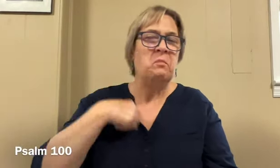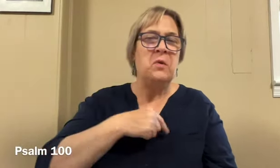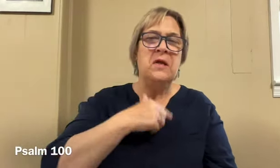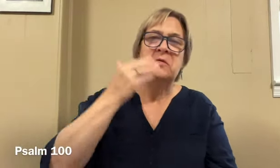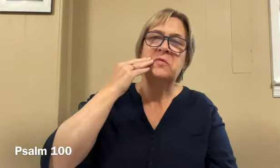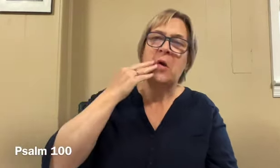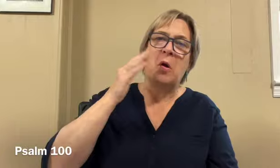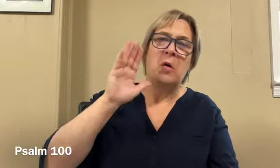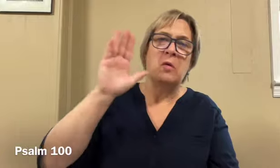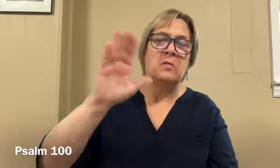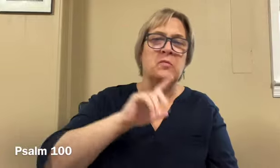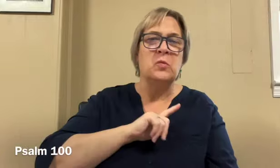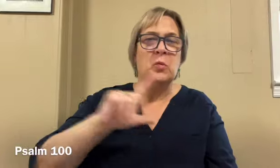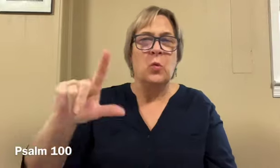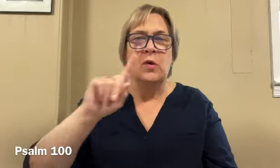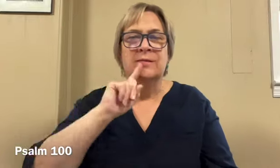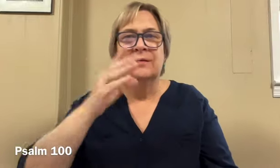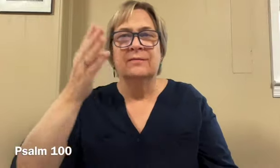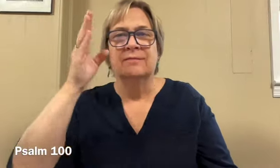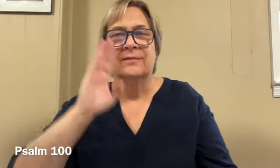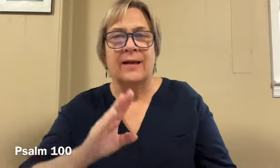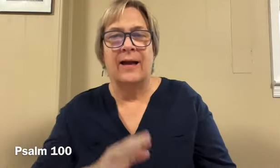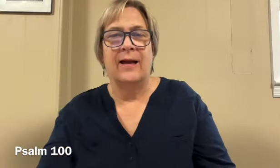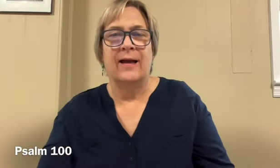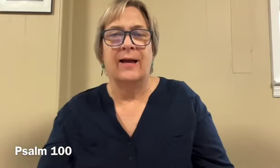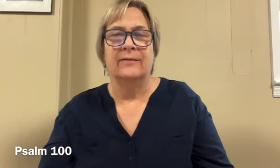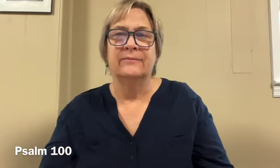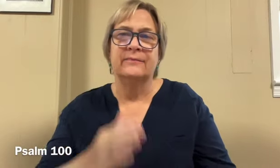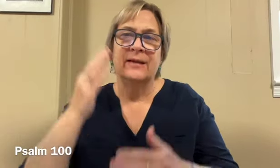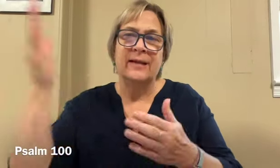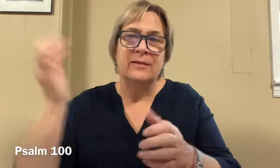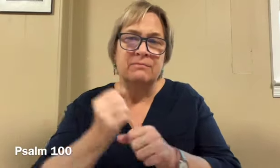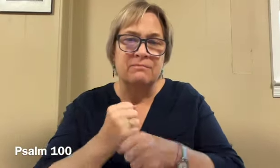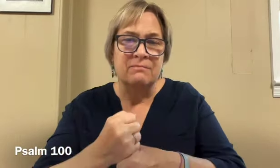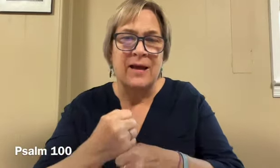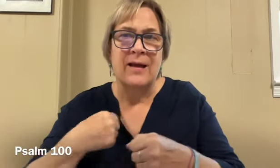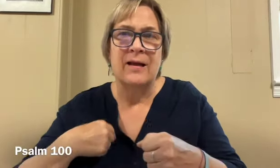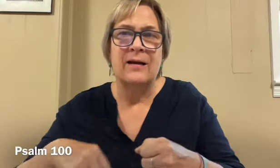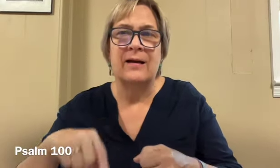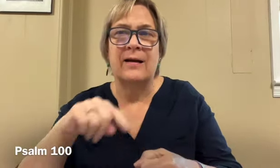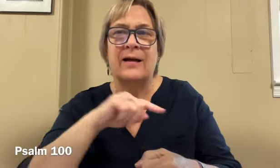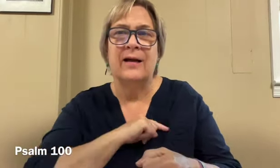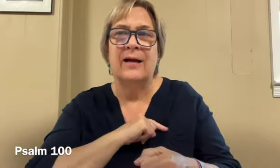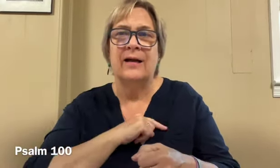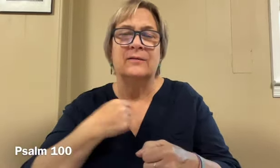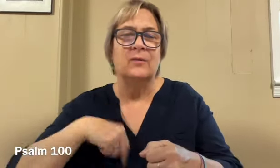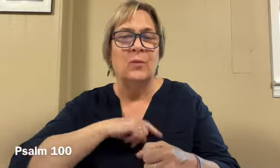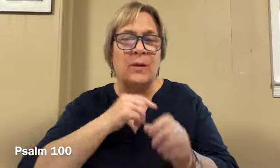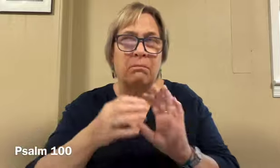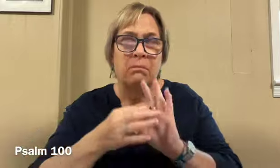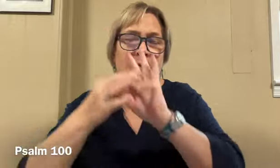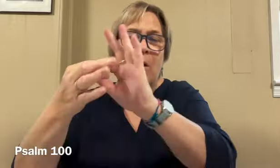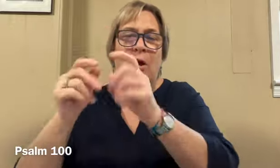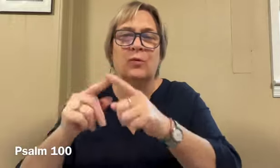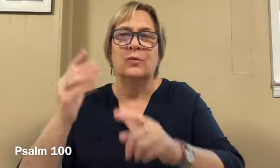Know that the Lord is God. He made us. His we are. His people,